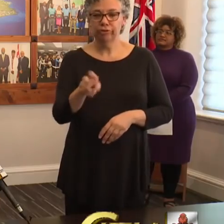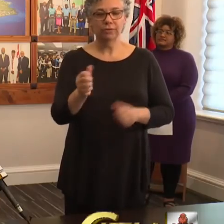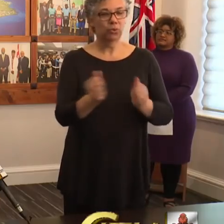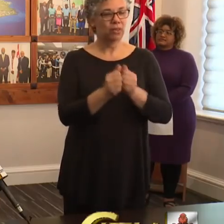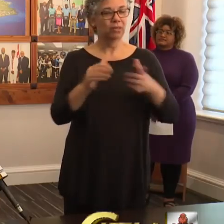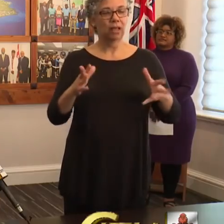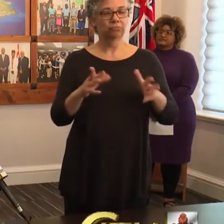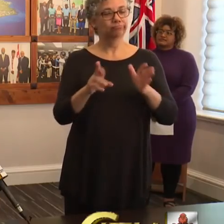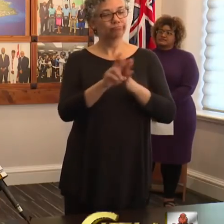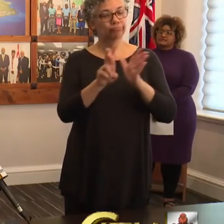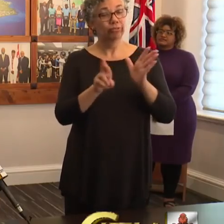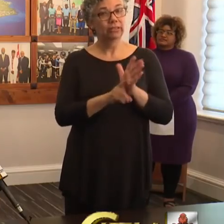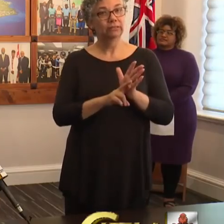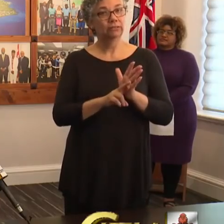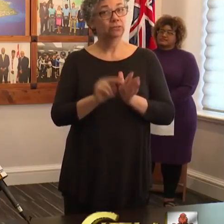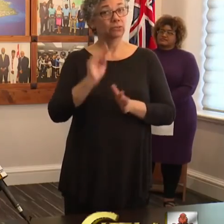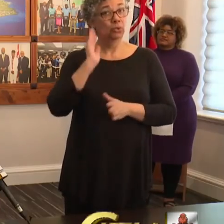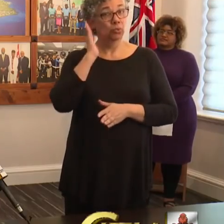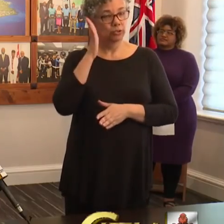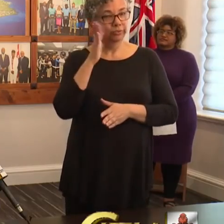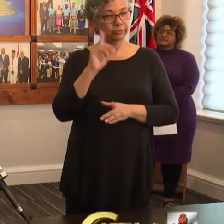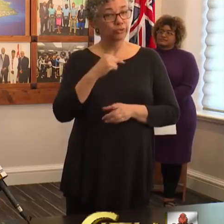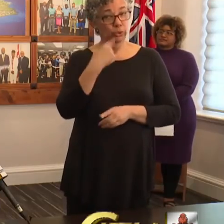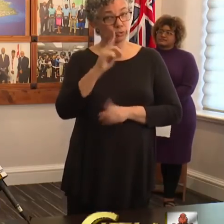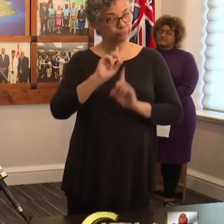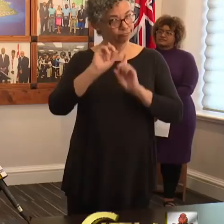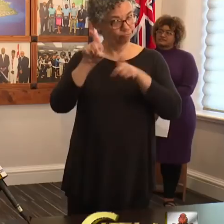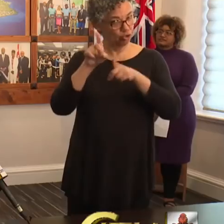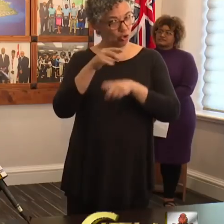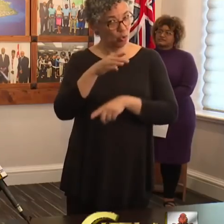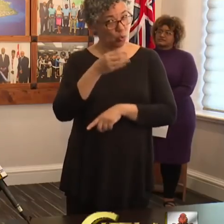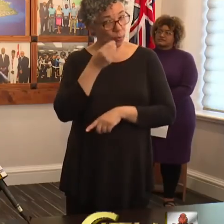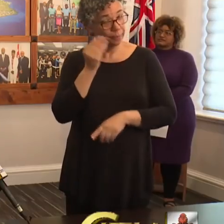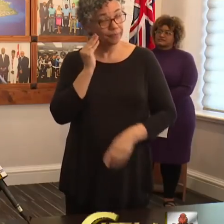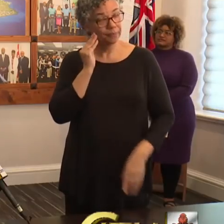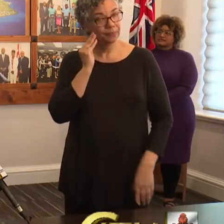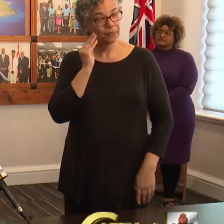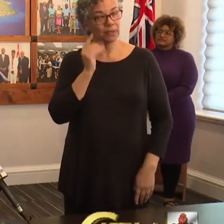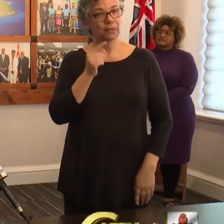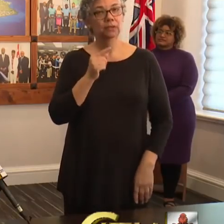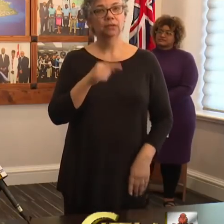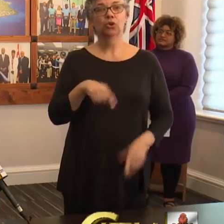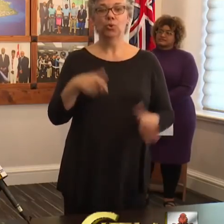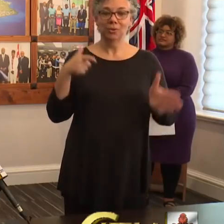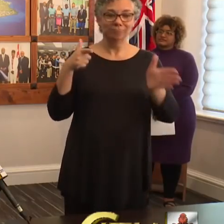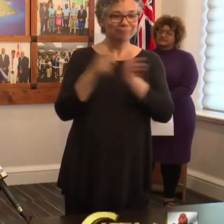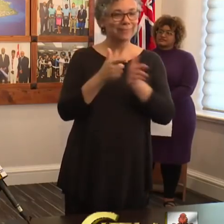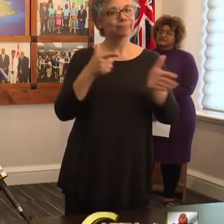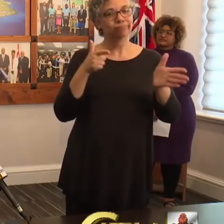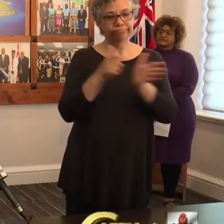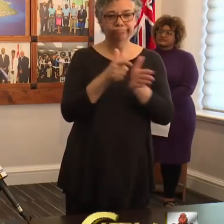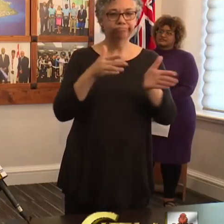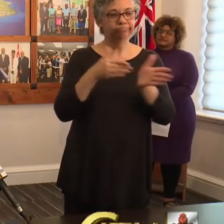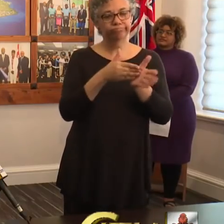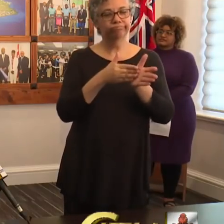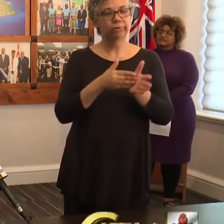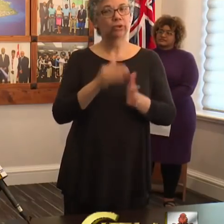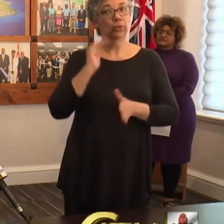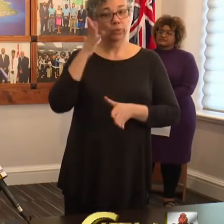regulations will be directed to return home. Repeat infringement will result in arrest.